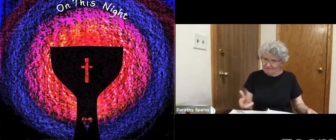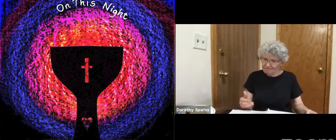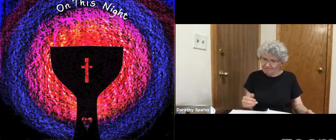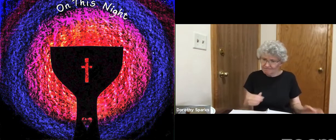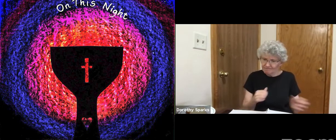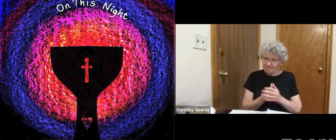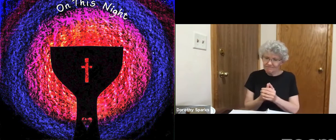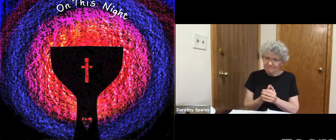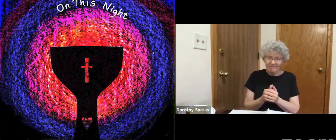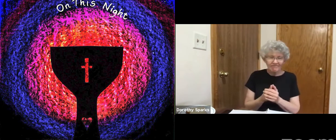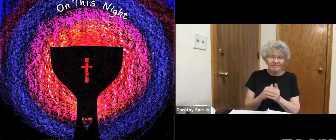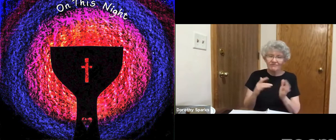don't mean me.